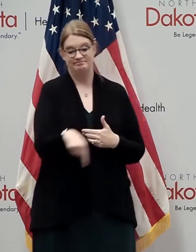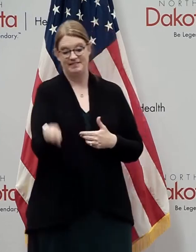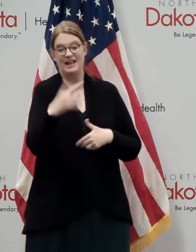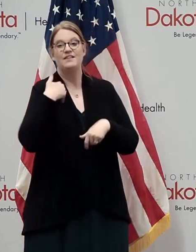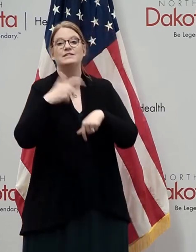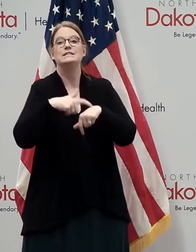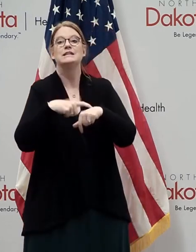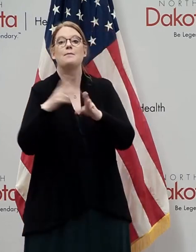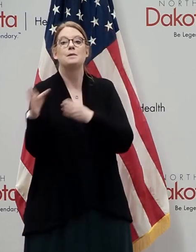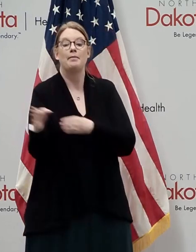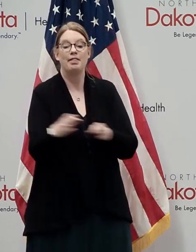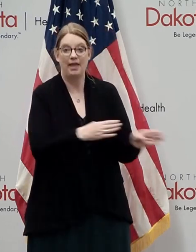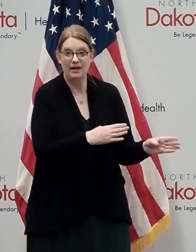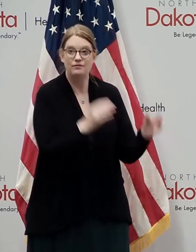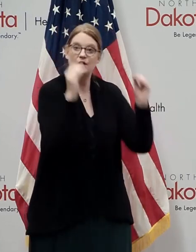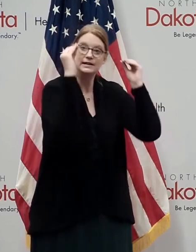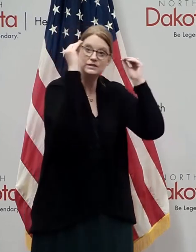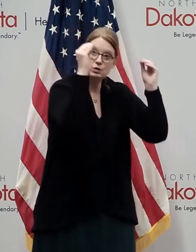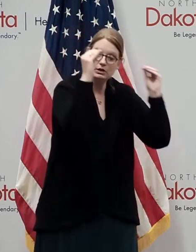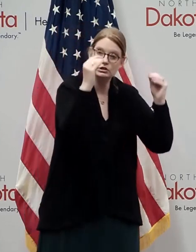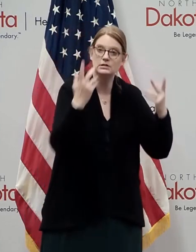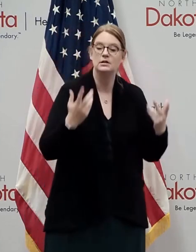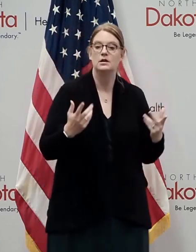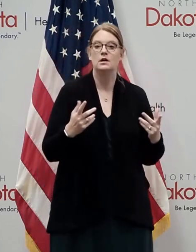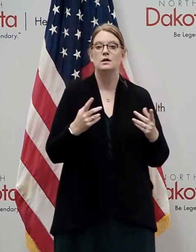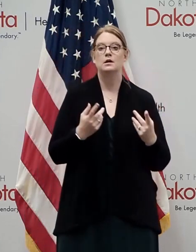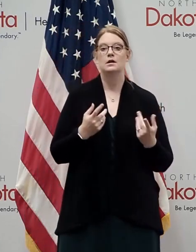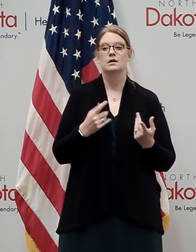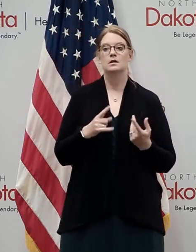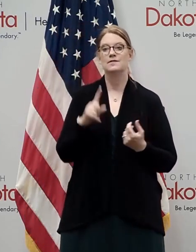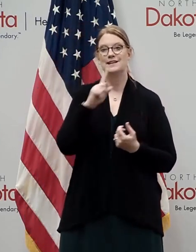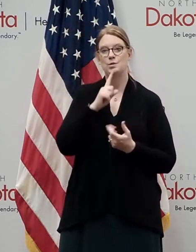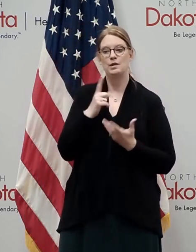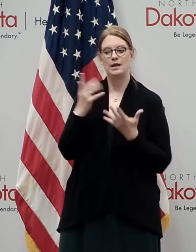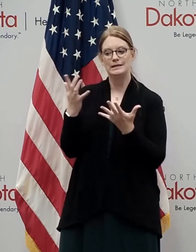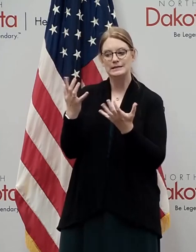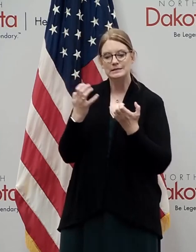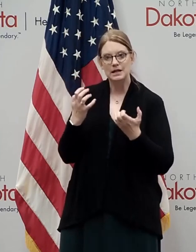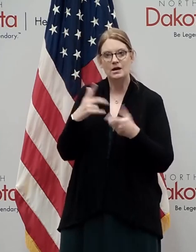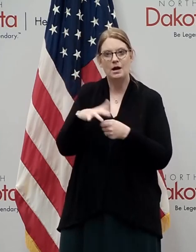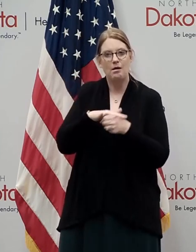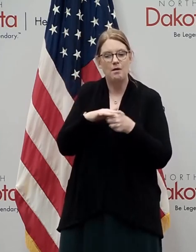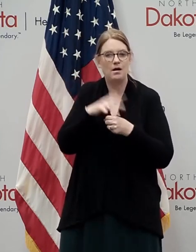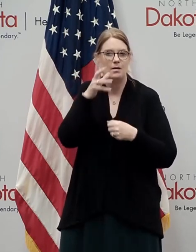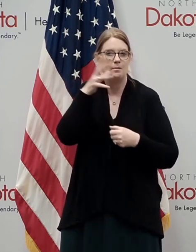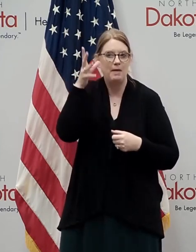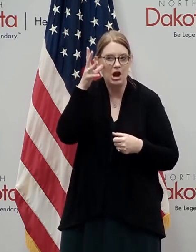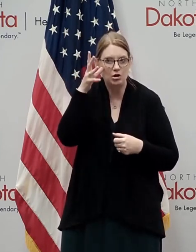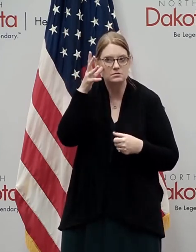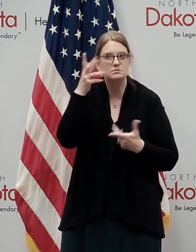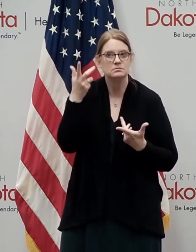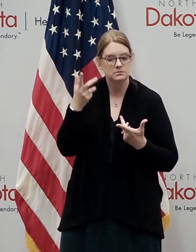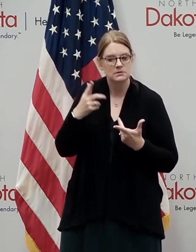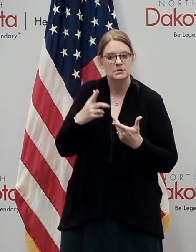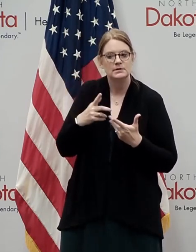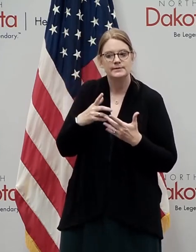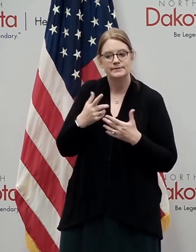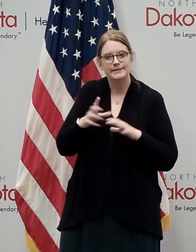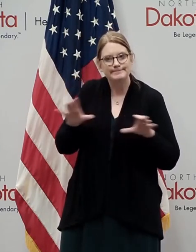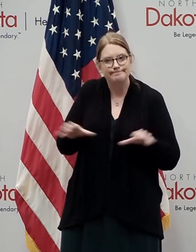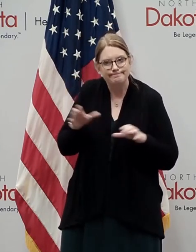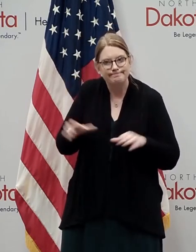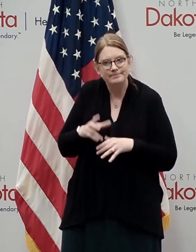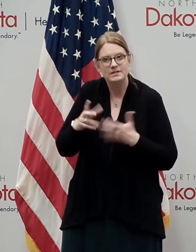instruction. There's certainly a desire among parents and others to get back to the resumption of extracurricular